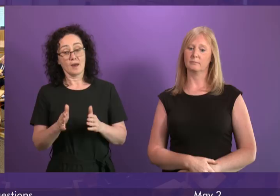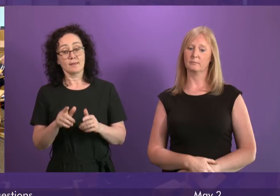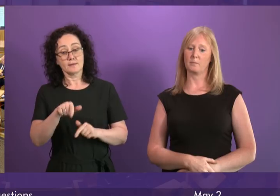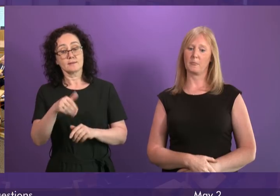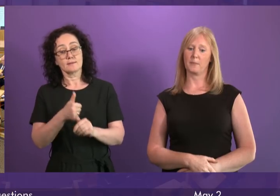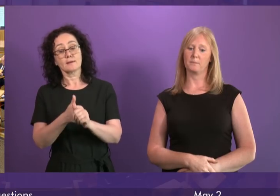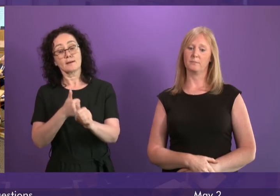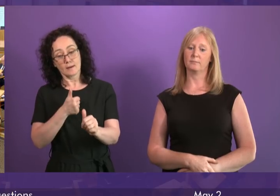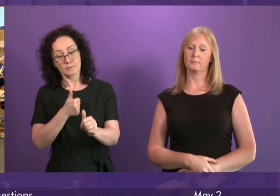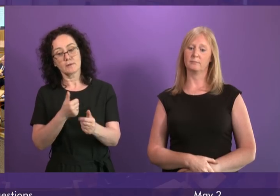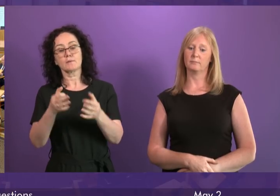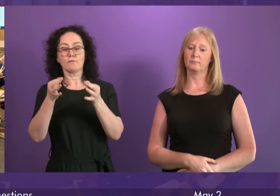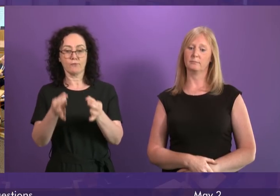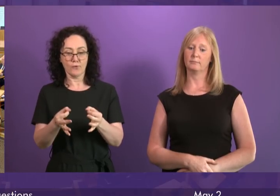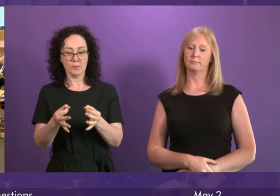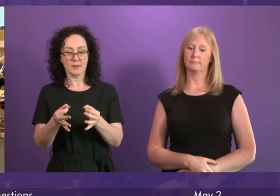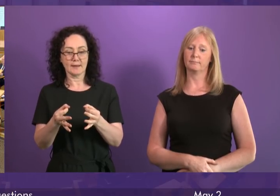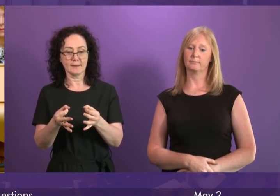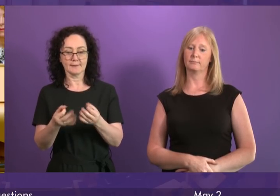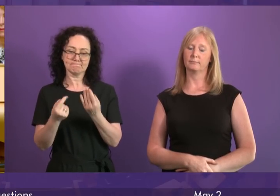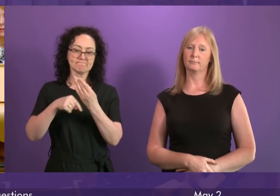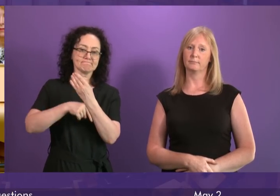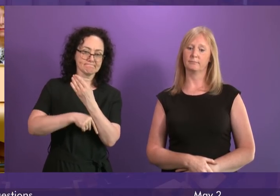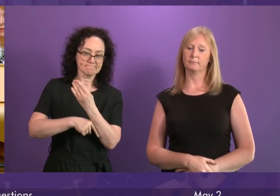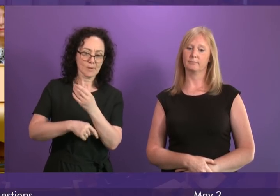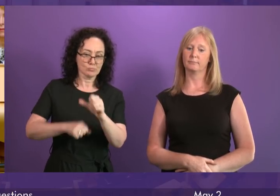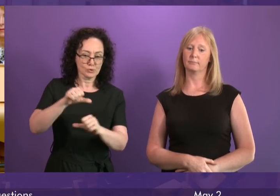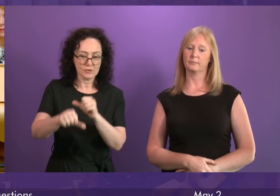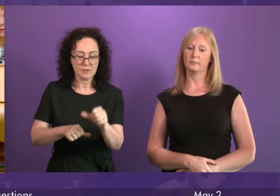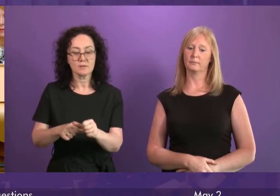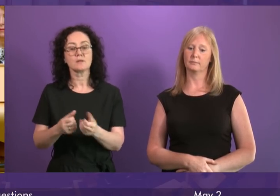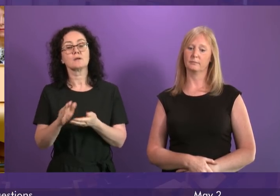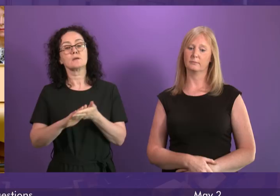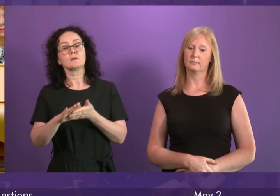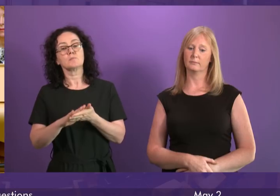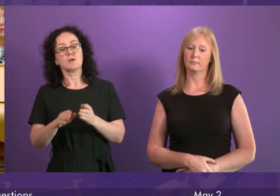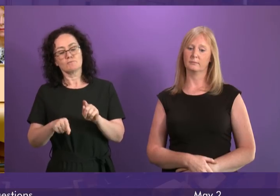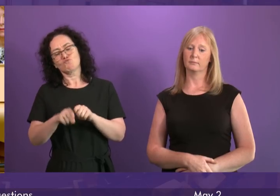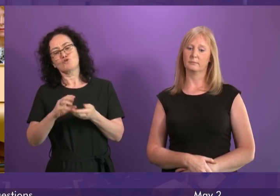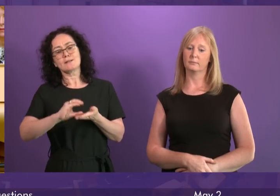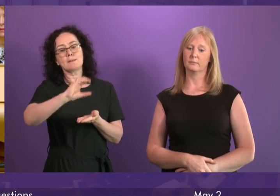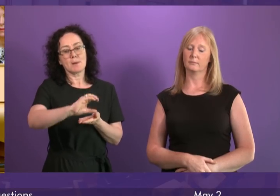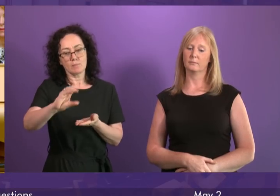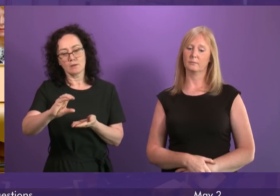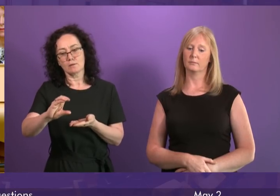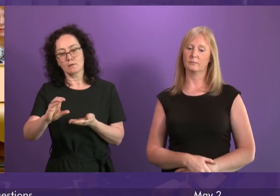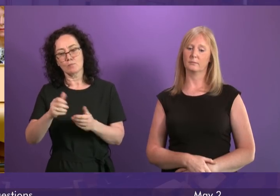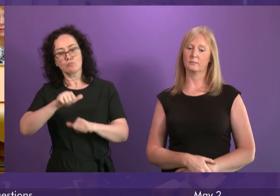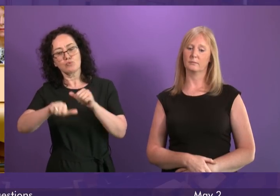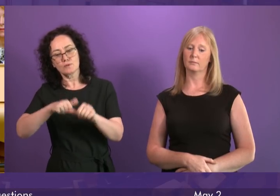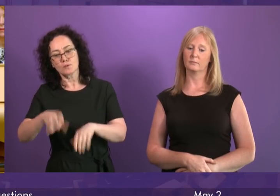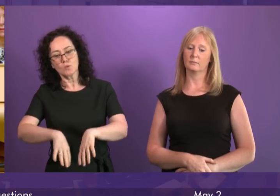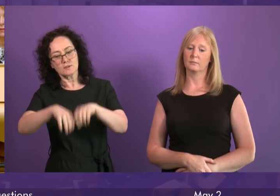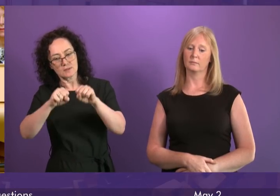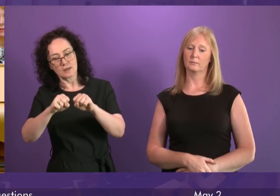Services has formally entered insolvency, the Redundancy Payment Service will be in touch with the liquidators to put a process in place to enable ex